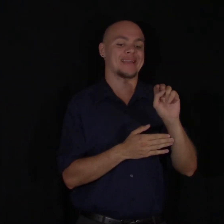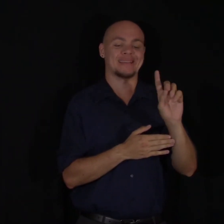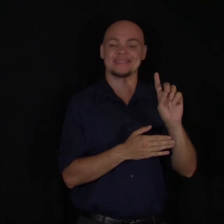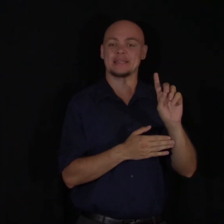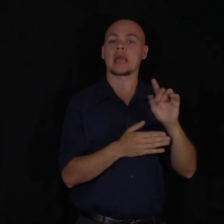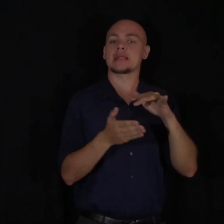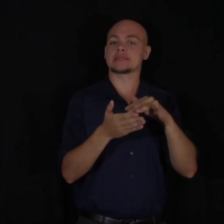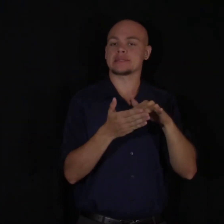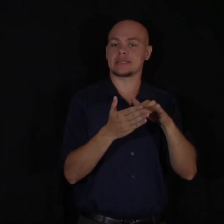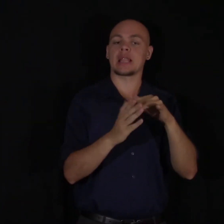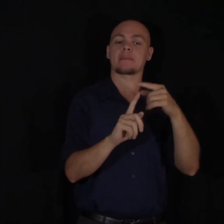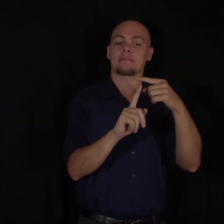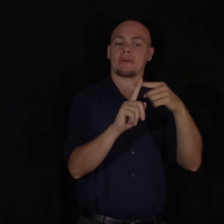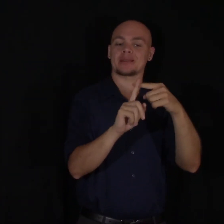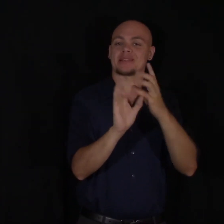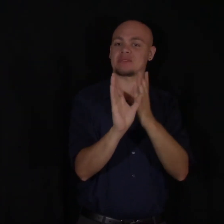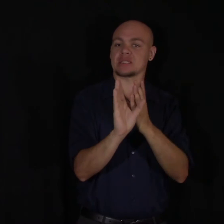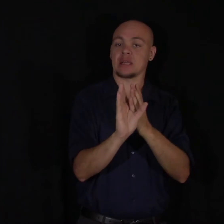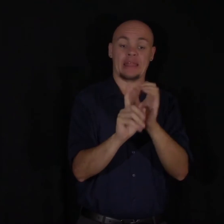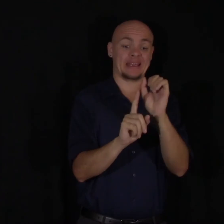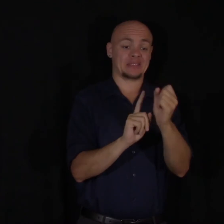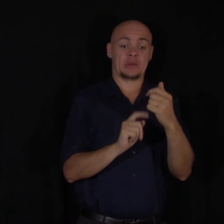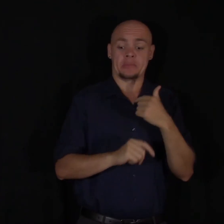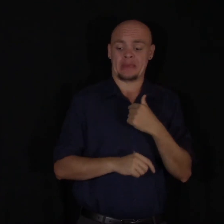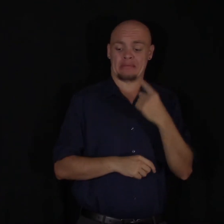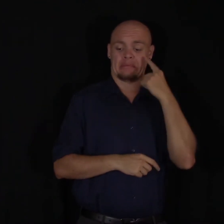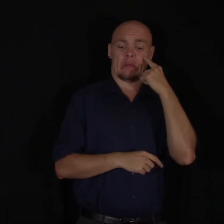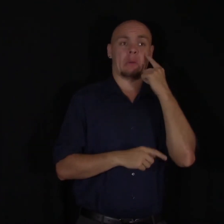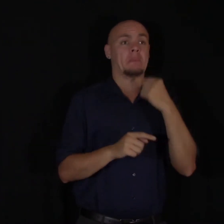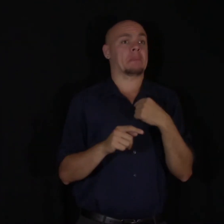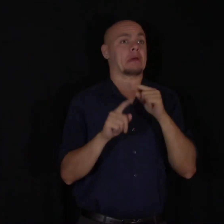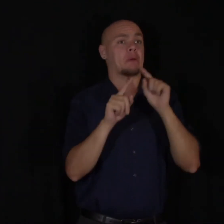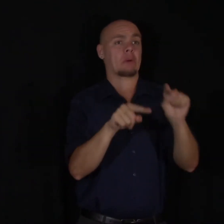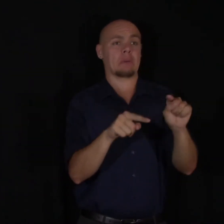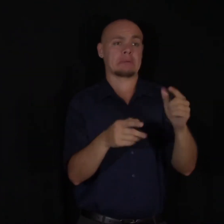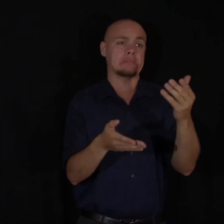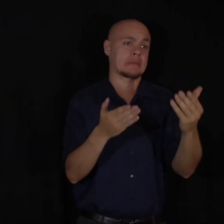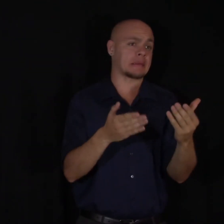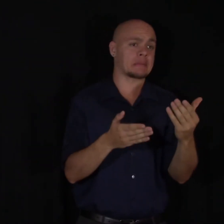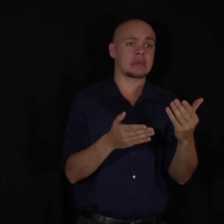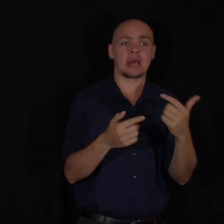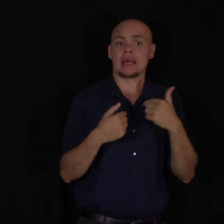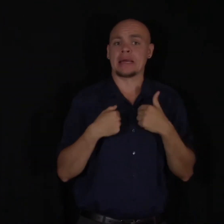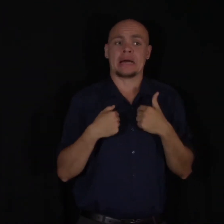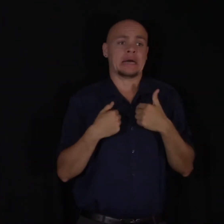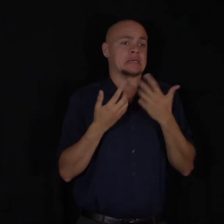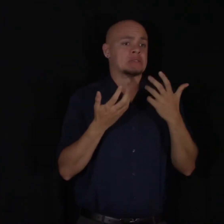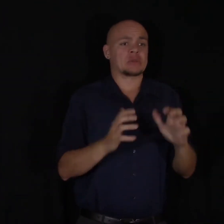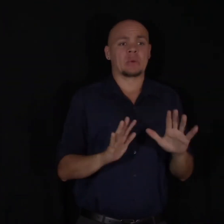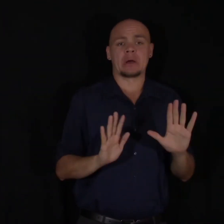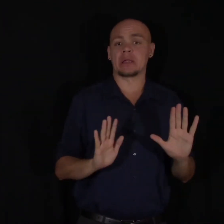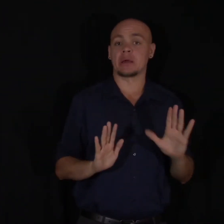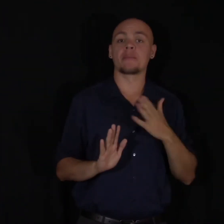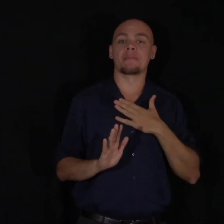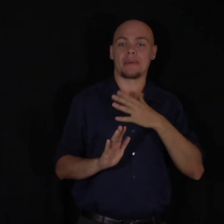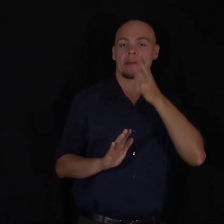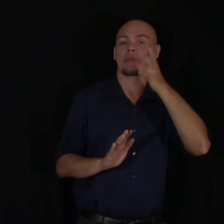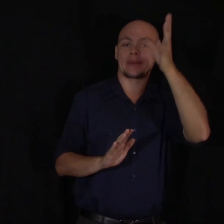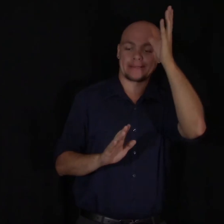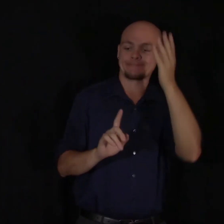Due to the circumstance, I wasn't sure if I was going to be able to go. I didn't want to go. But my parents convinced me,